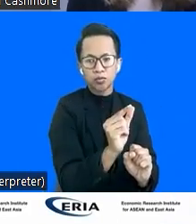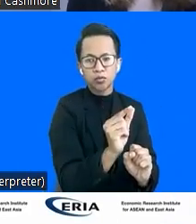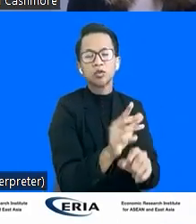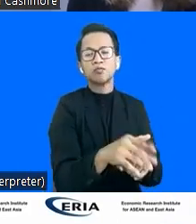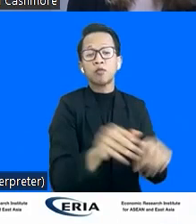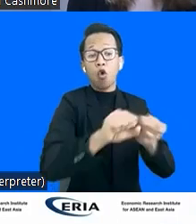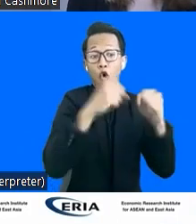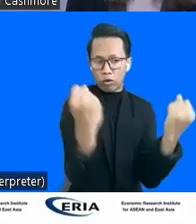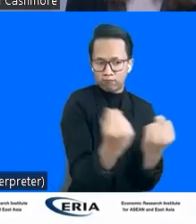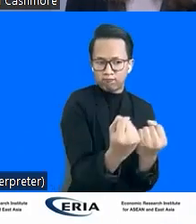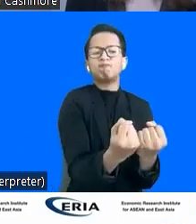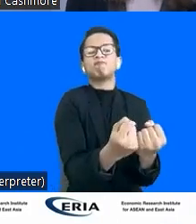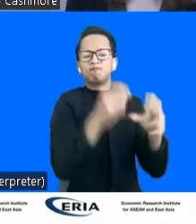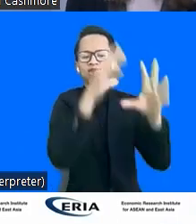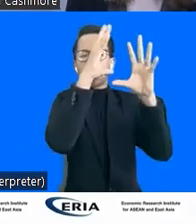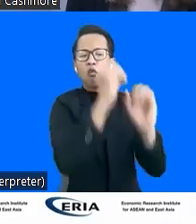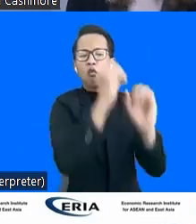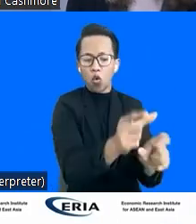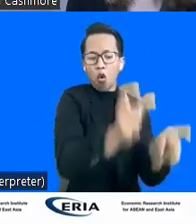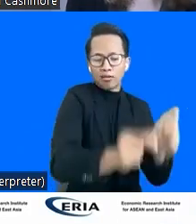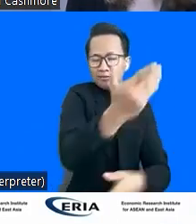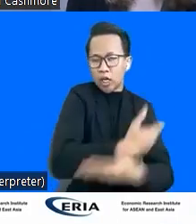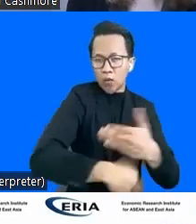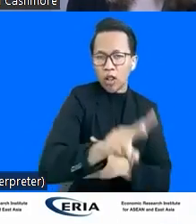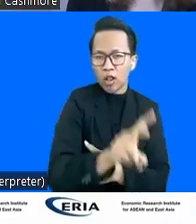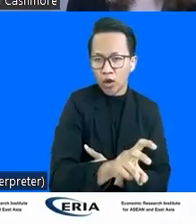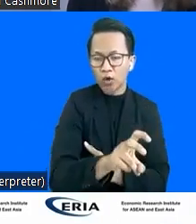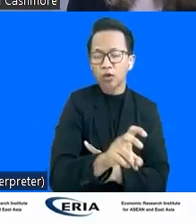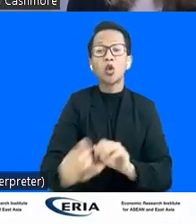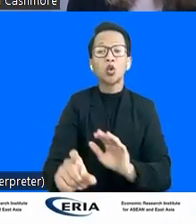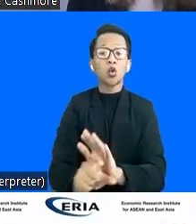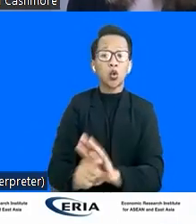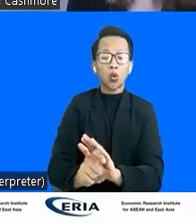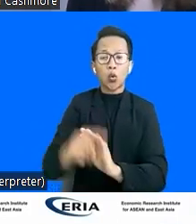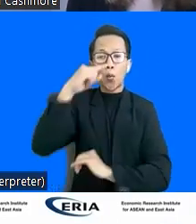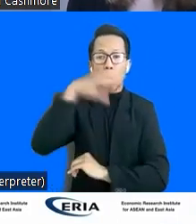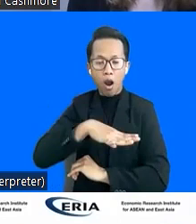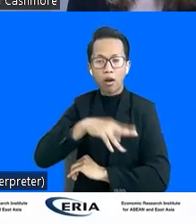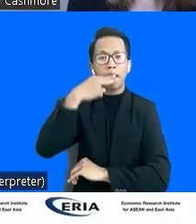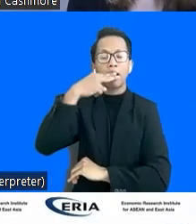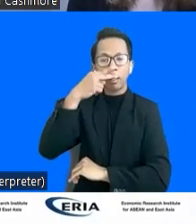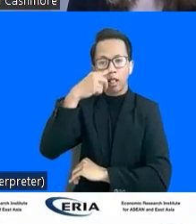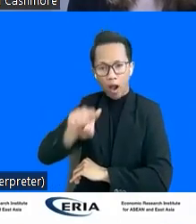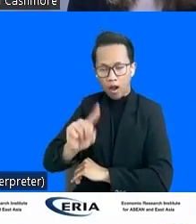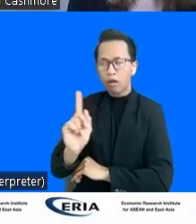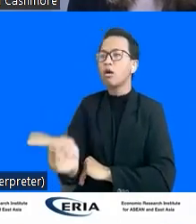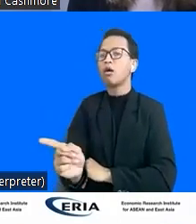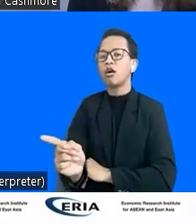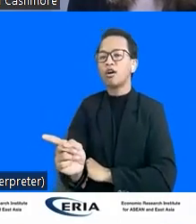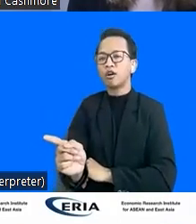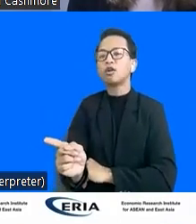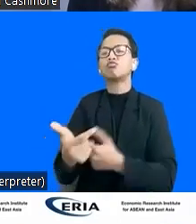should be thinking about. And Kassin Korn Bank in Thailand stands out as having developed a mobile app to help online